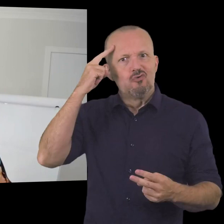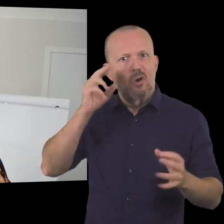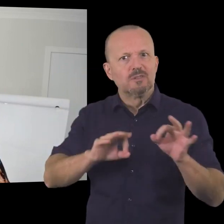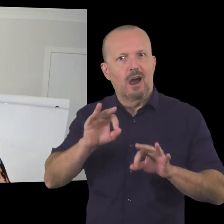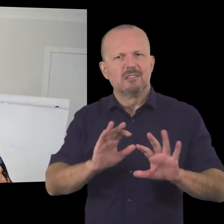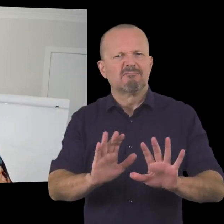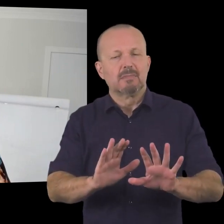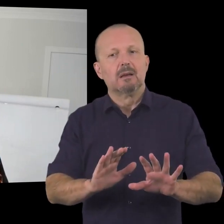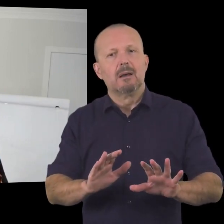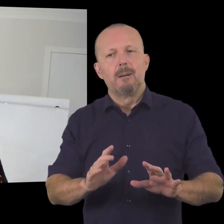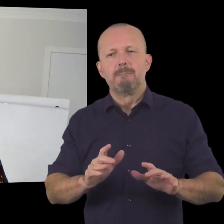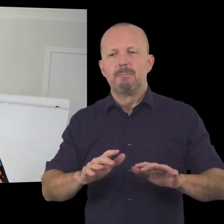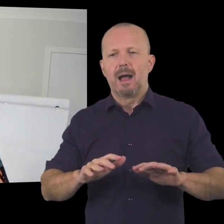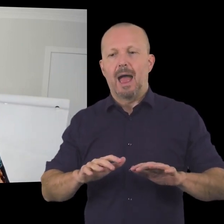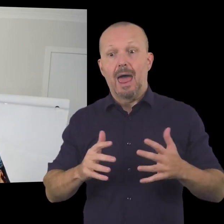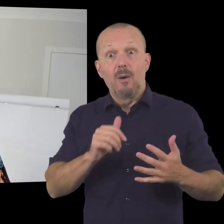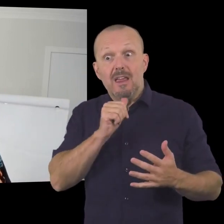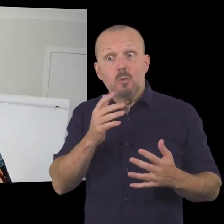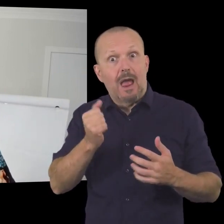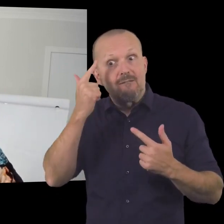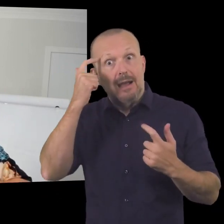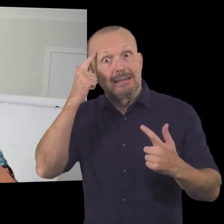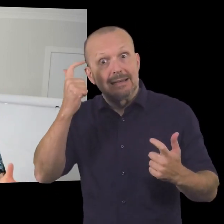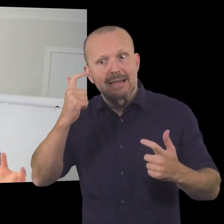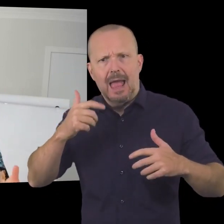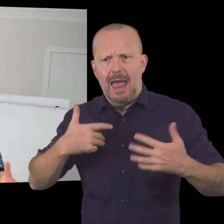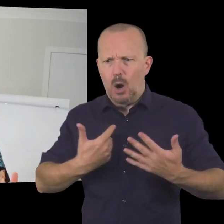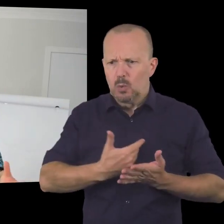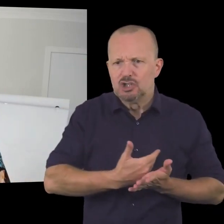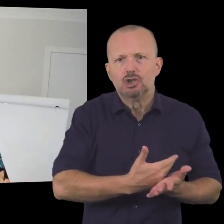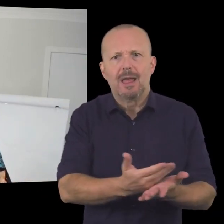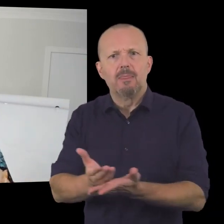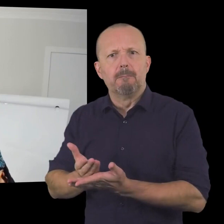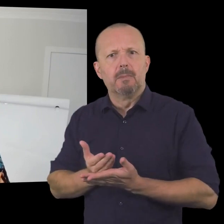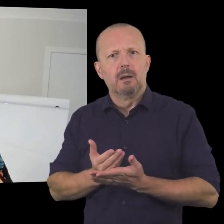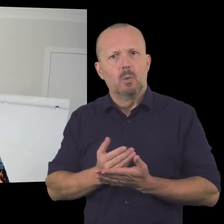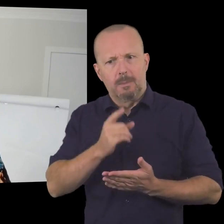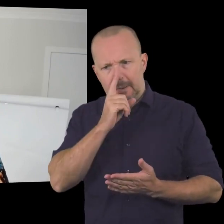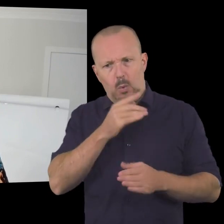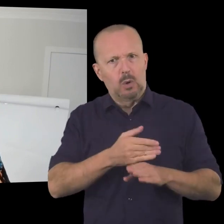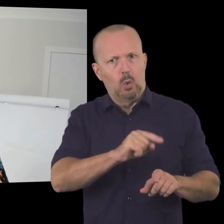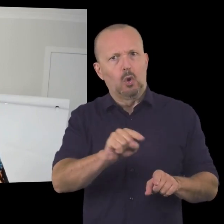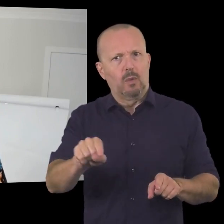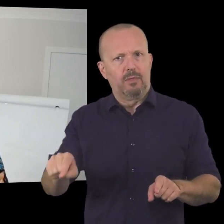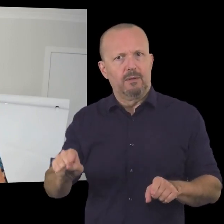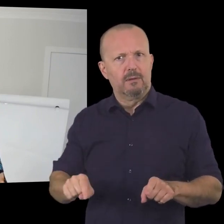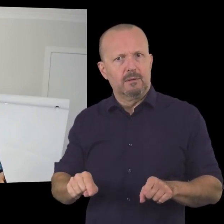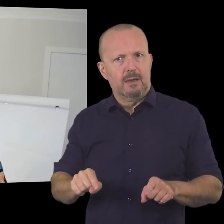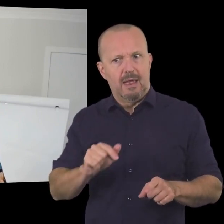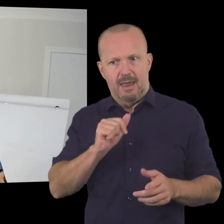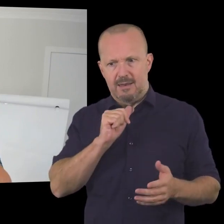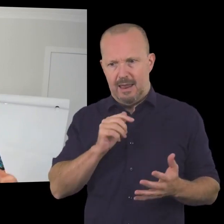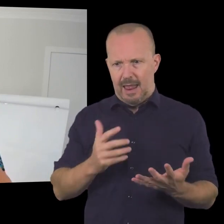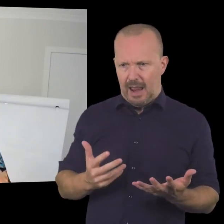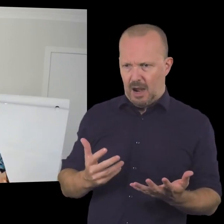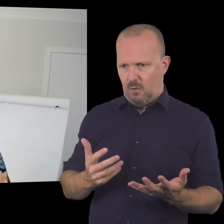but more about how we have ideas and how we share them with those that we work with so if we do share what are the things